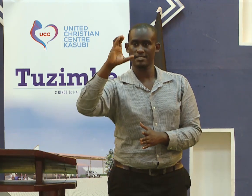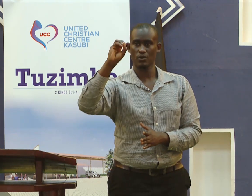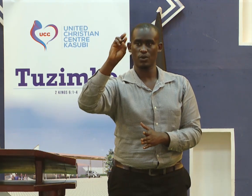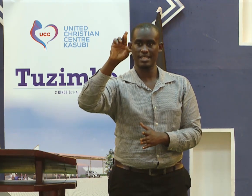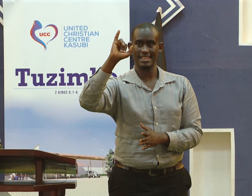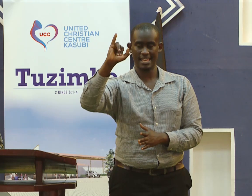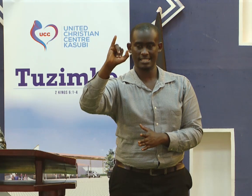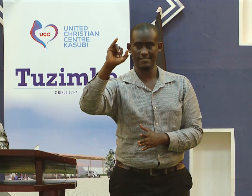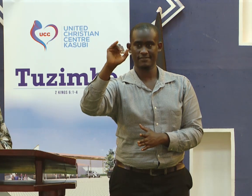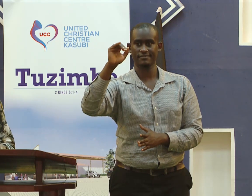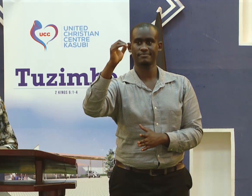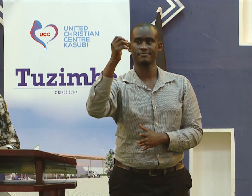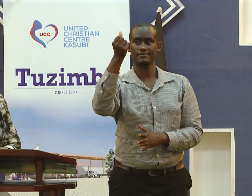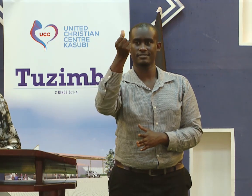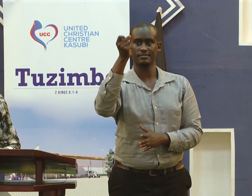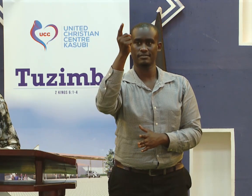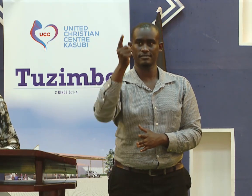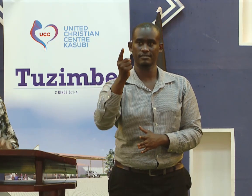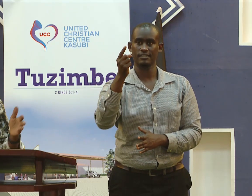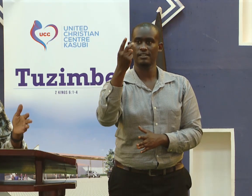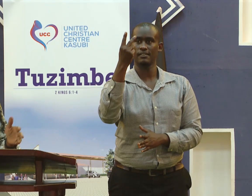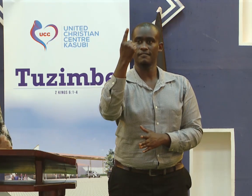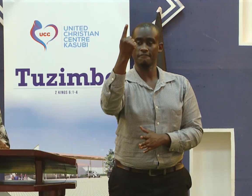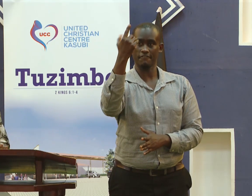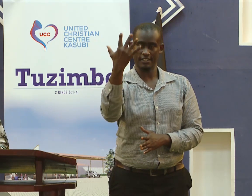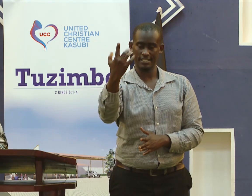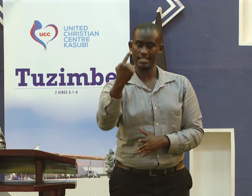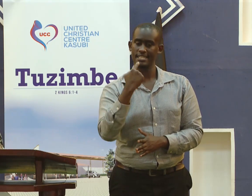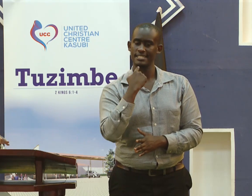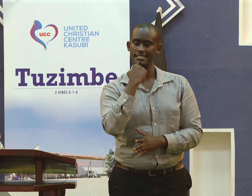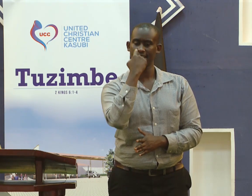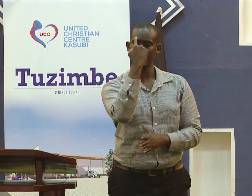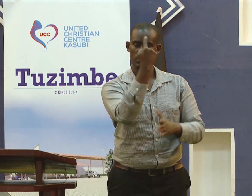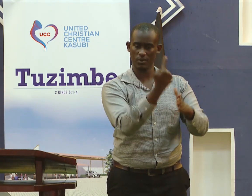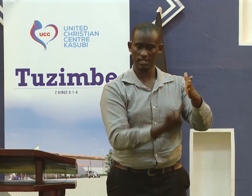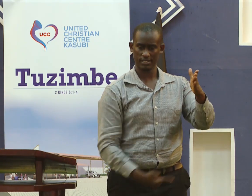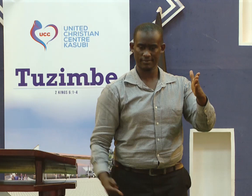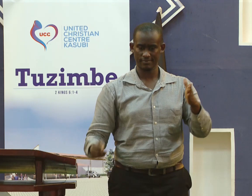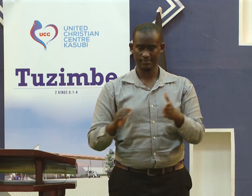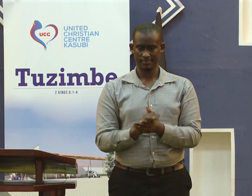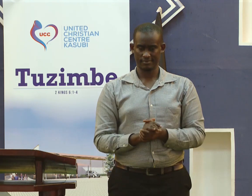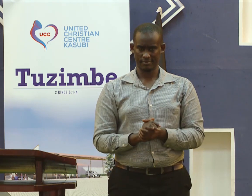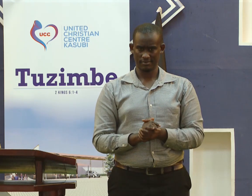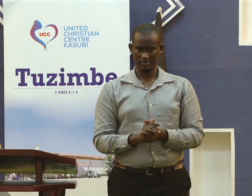1 Corinthians 6, verse 15. This is what he says.